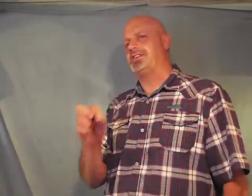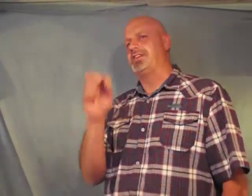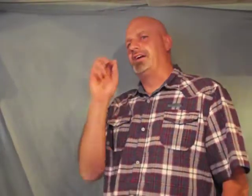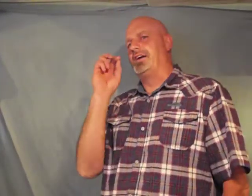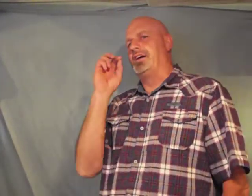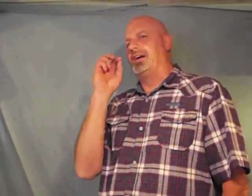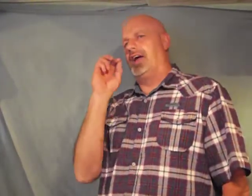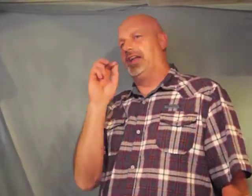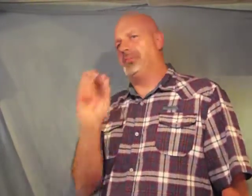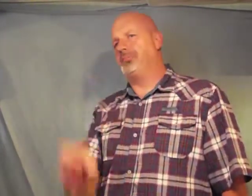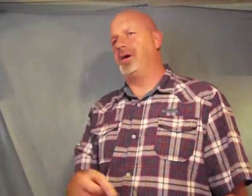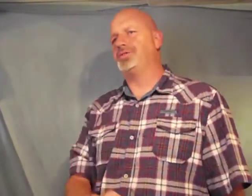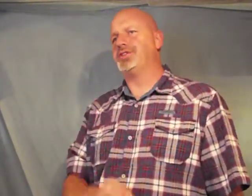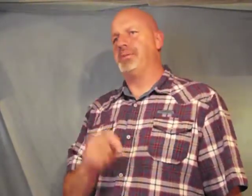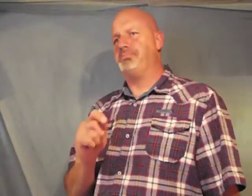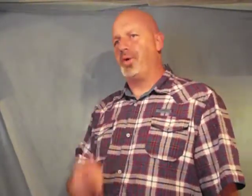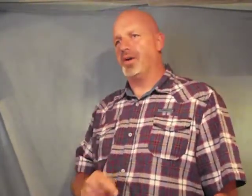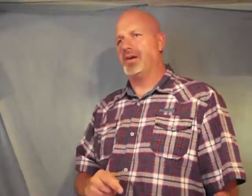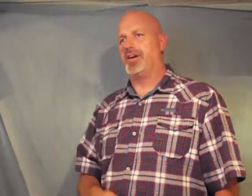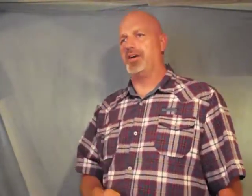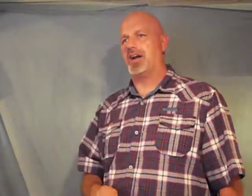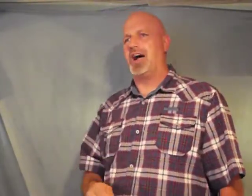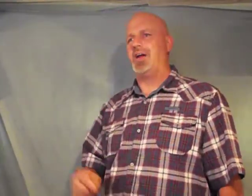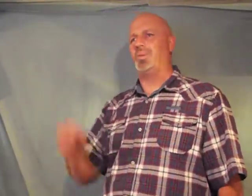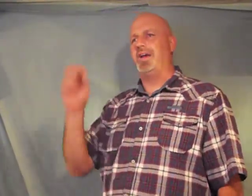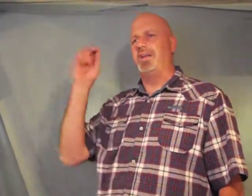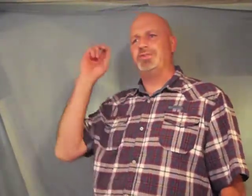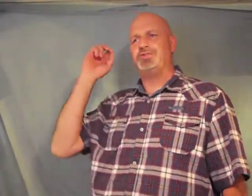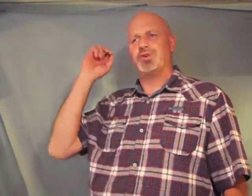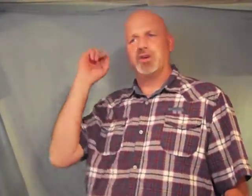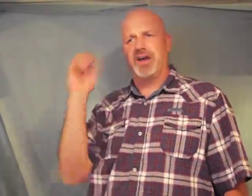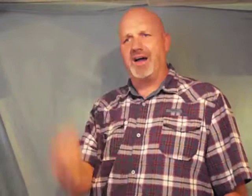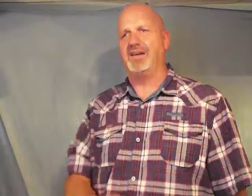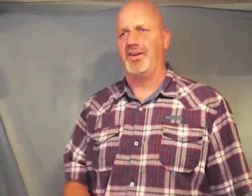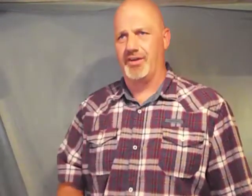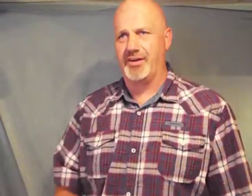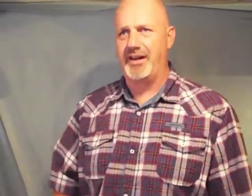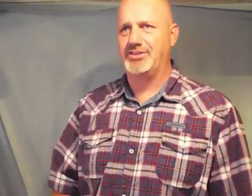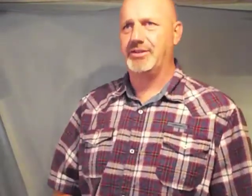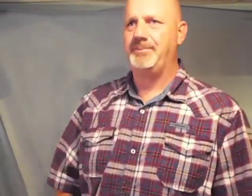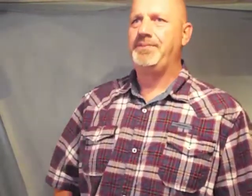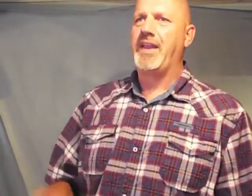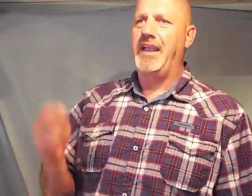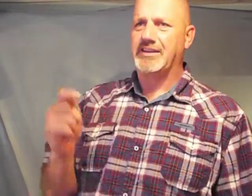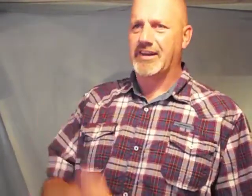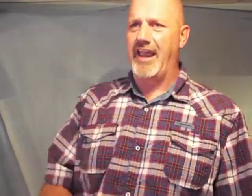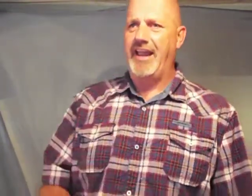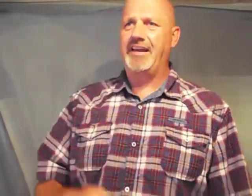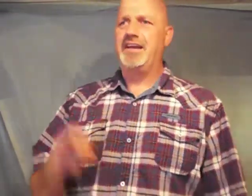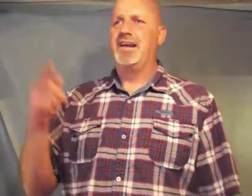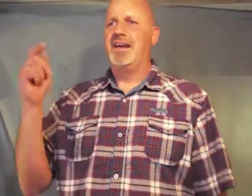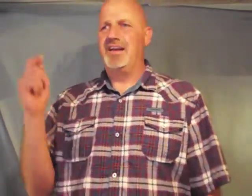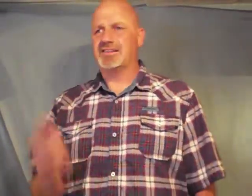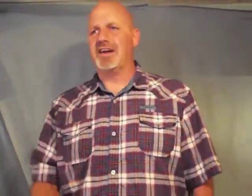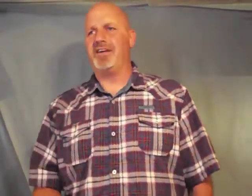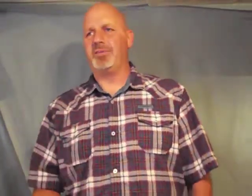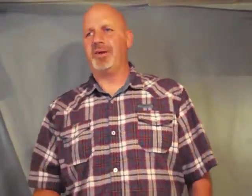and the most important of all God we lose your love on our nation its land its governments